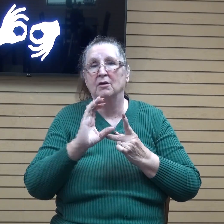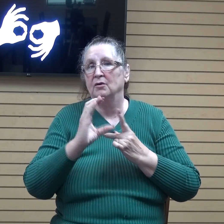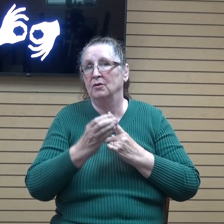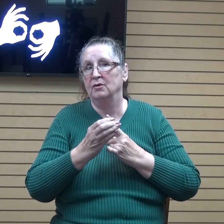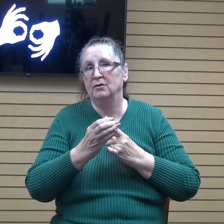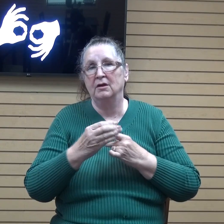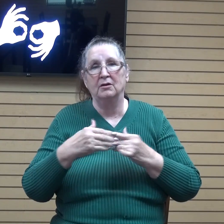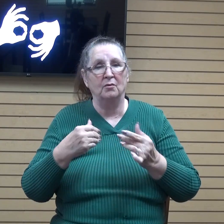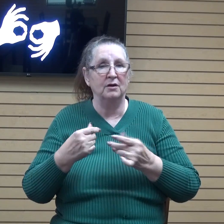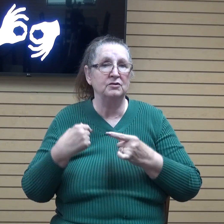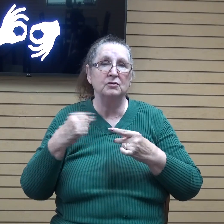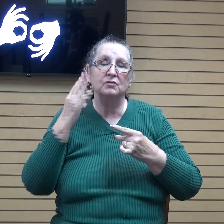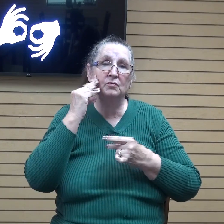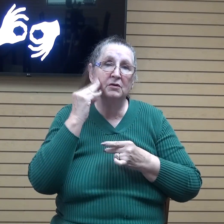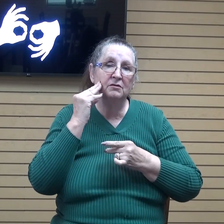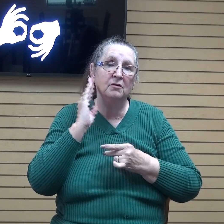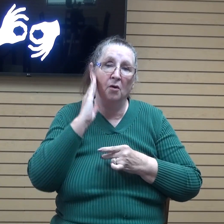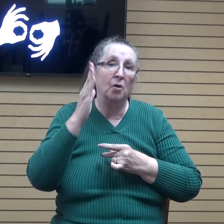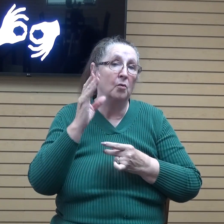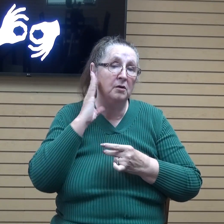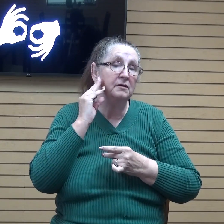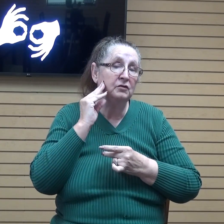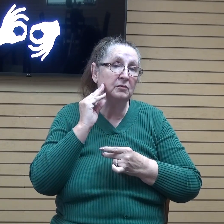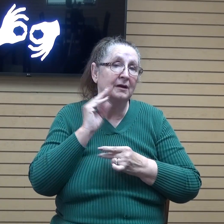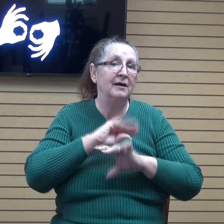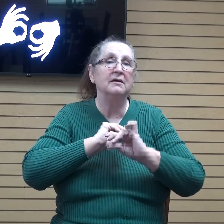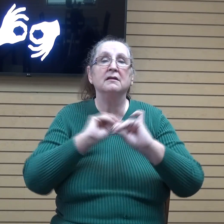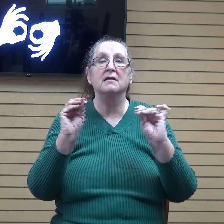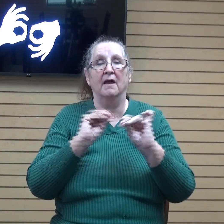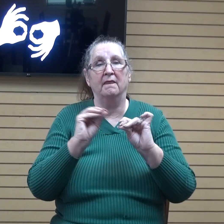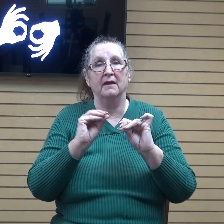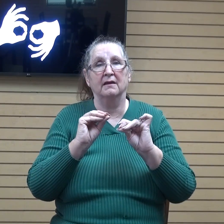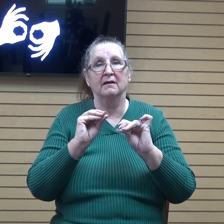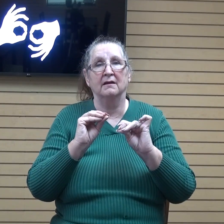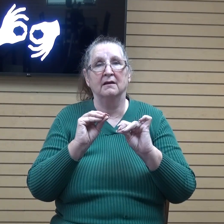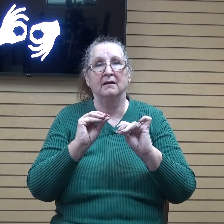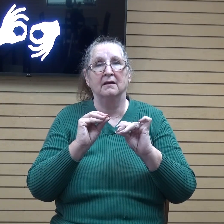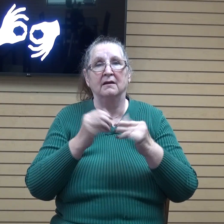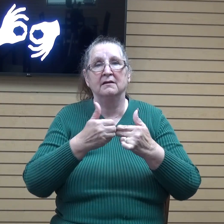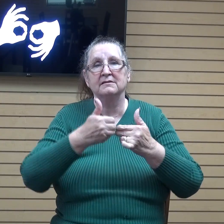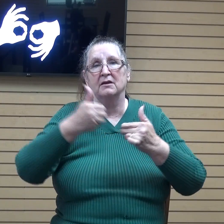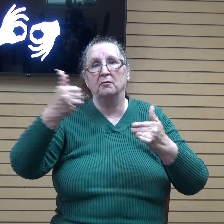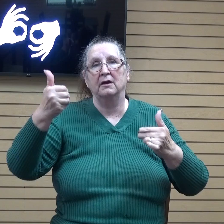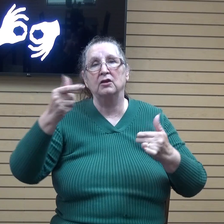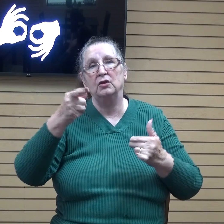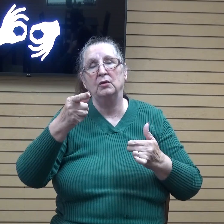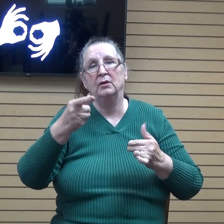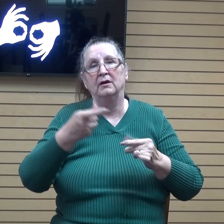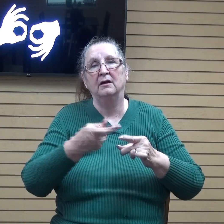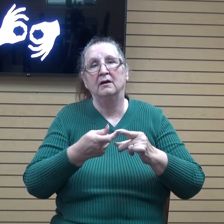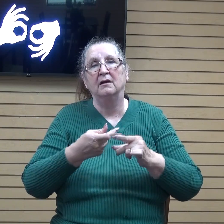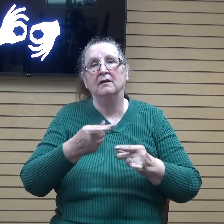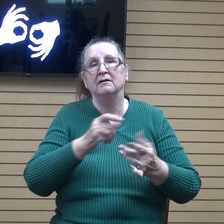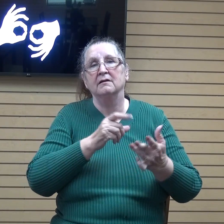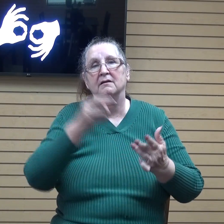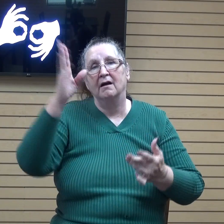went through or what you're about to go through nothing can ever separate you from god's love